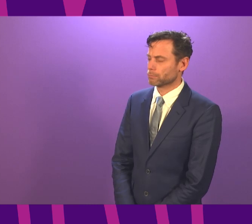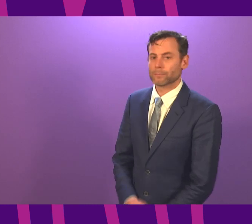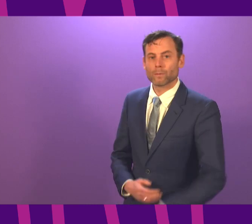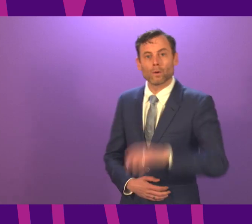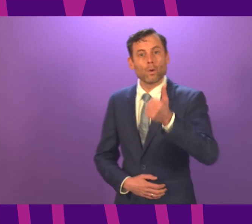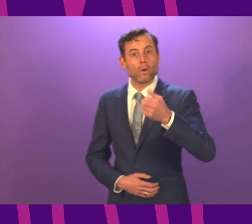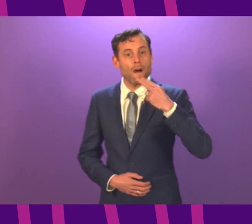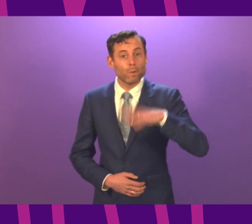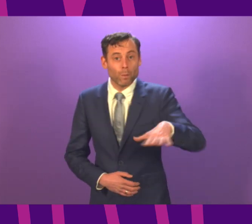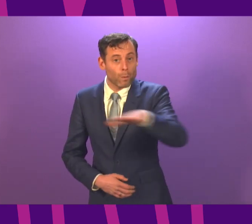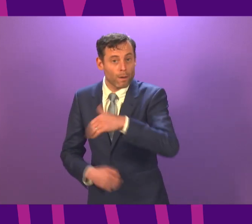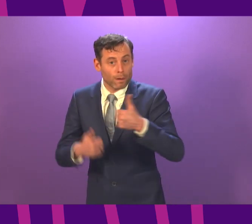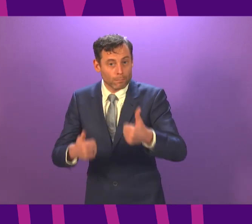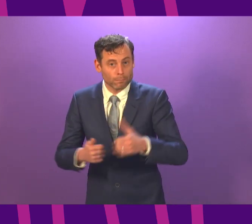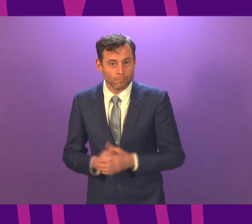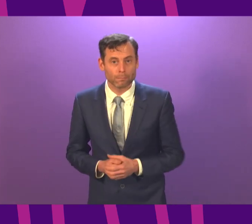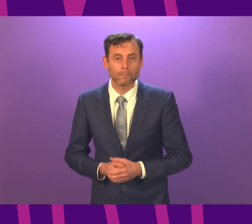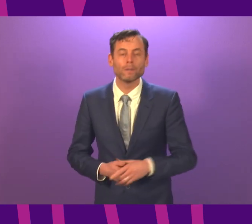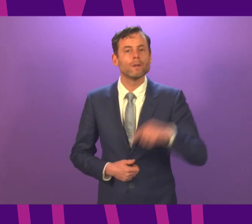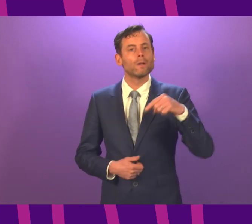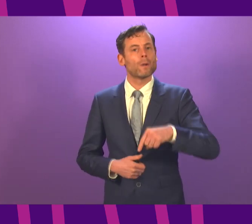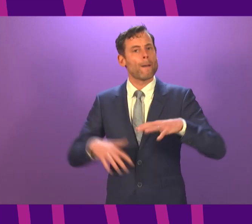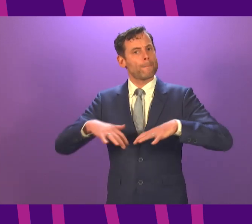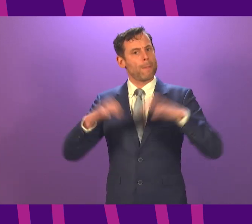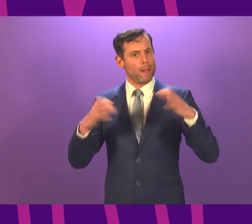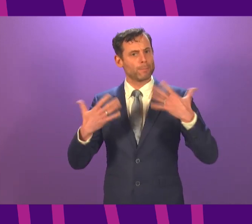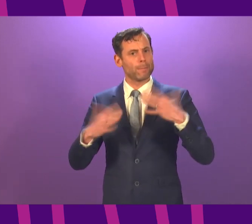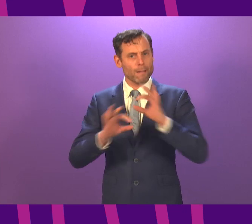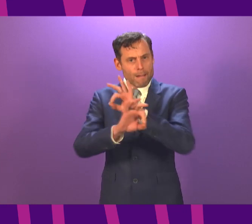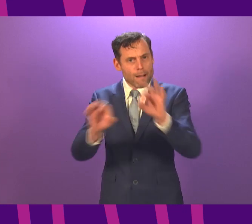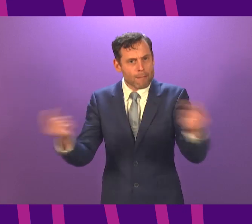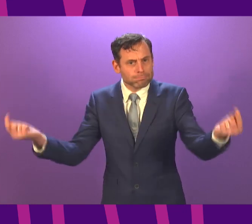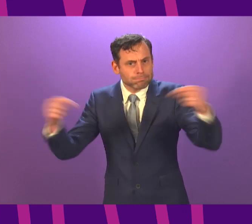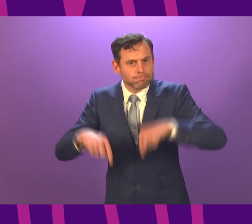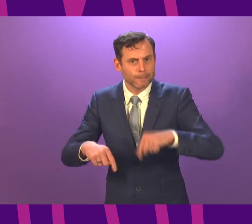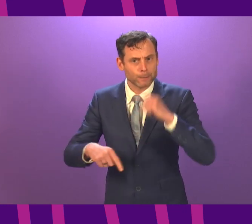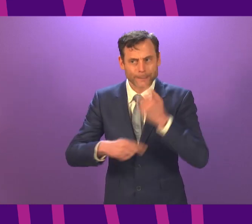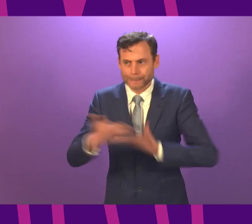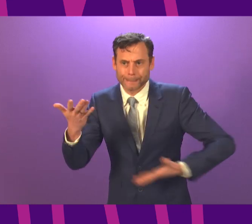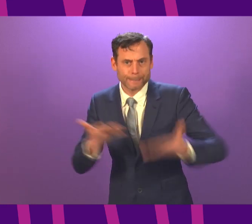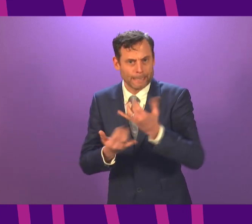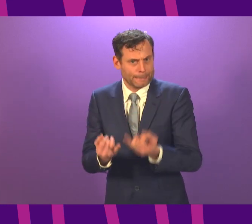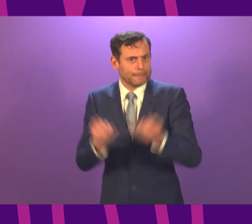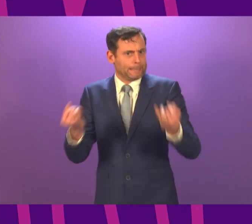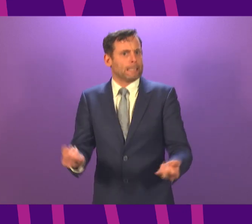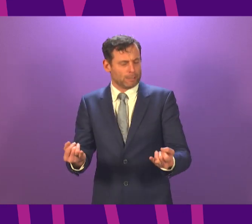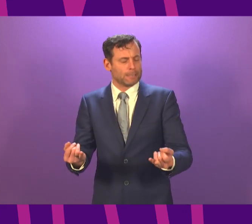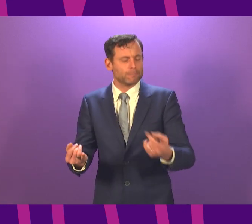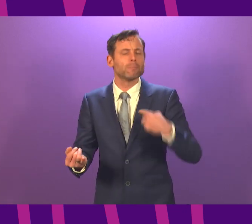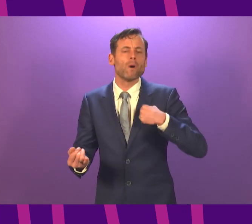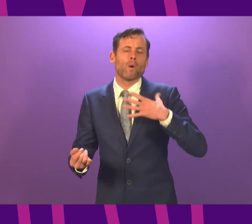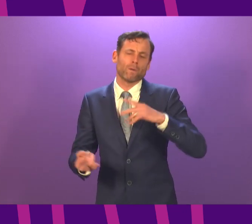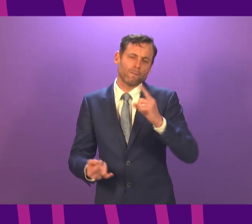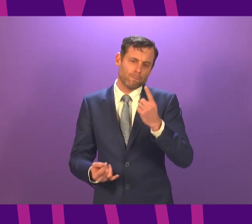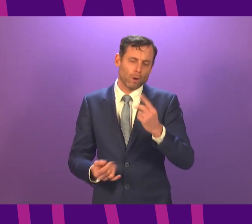Good afternoon colleagues. Although Parliament has been recalled to discuss some very serious, perhaps worrying, matters, can I begin by wishing you all a